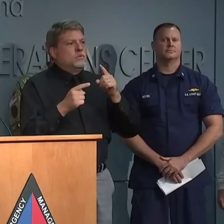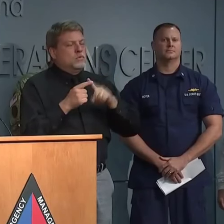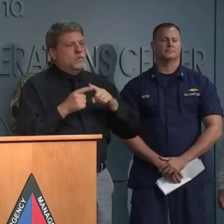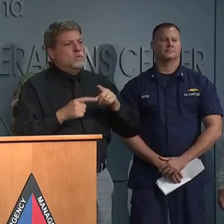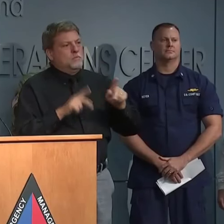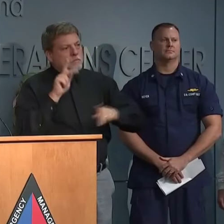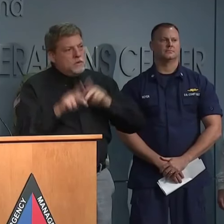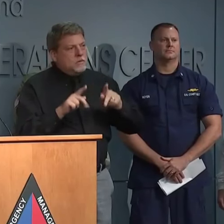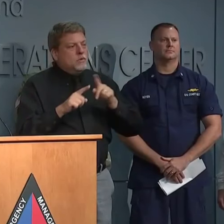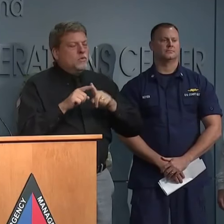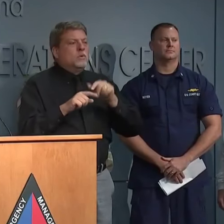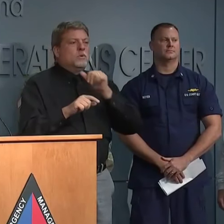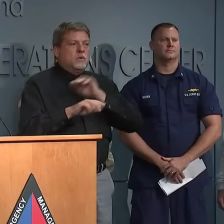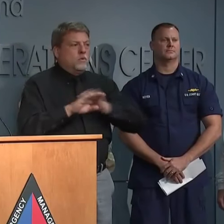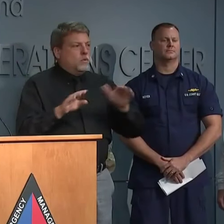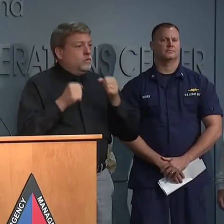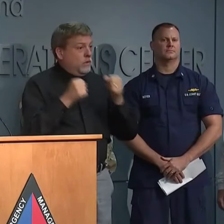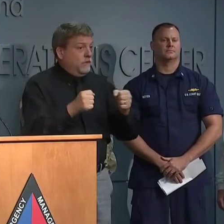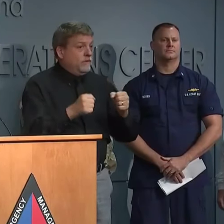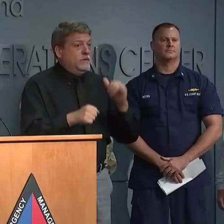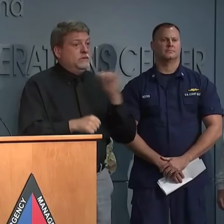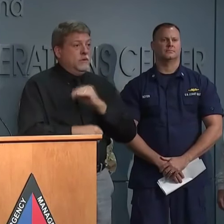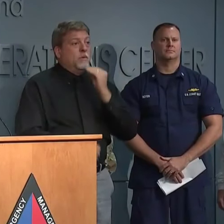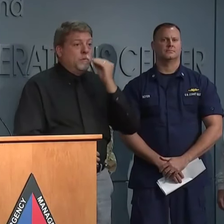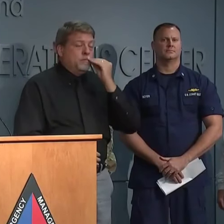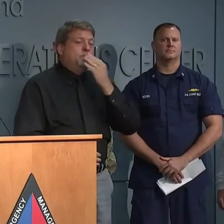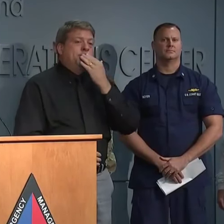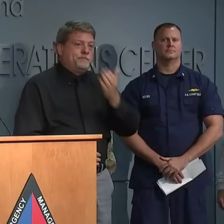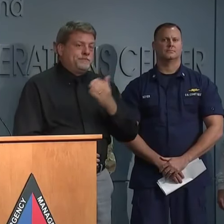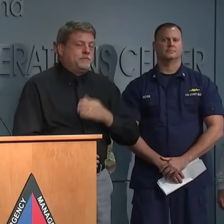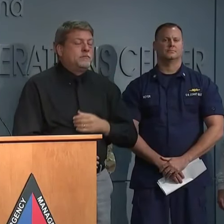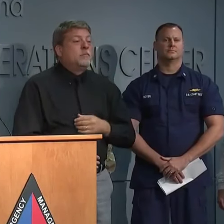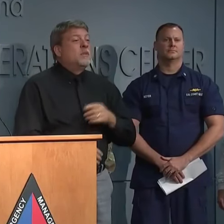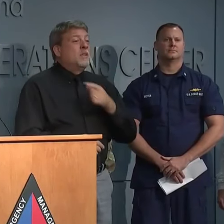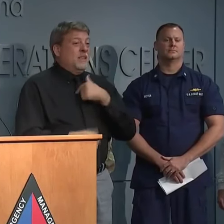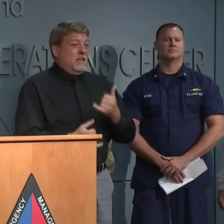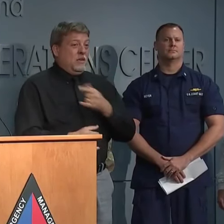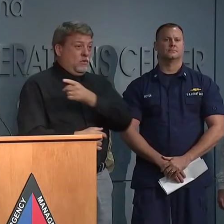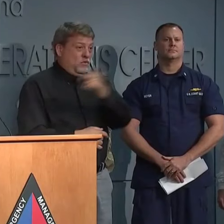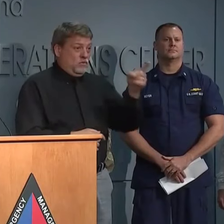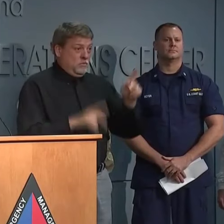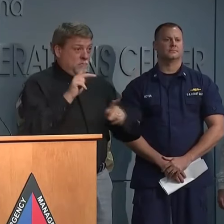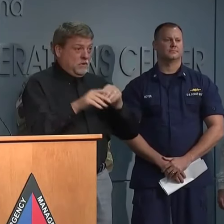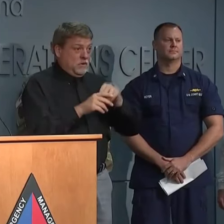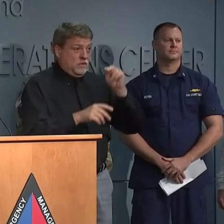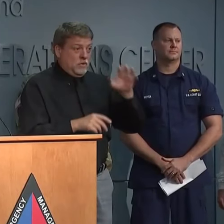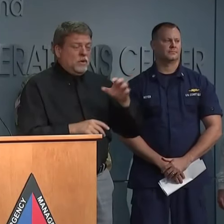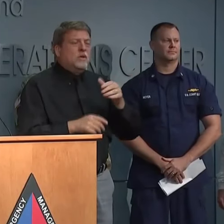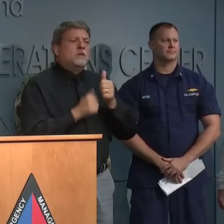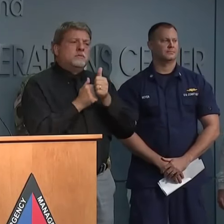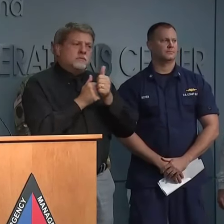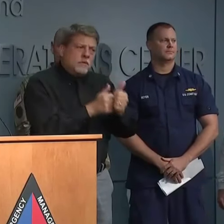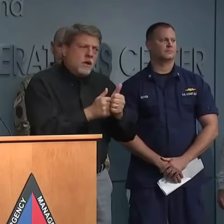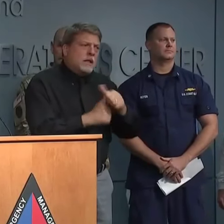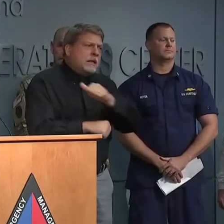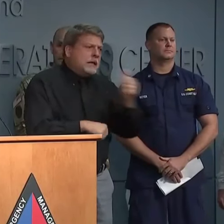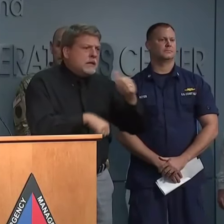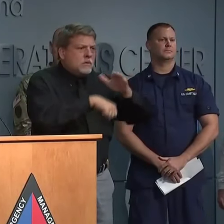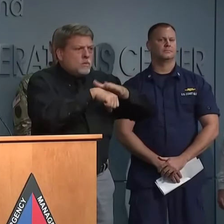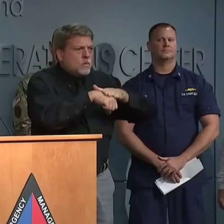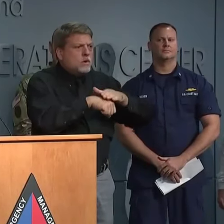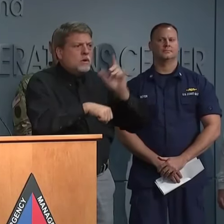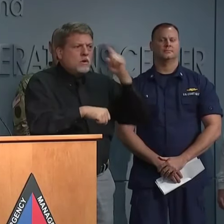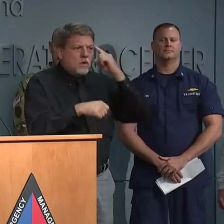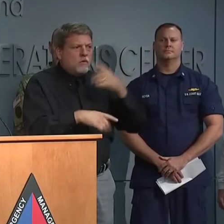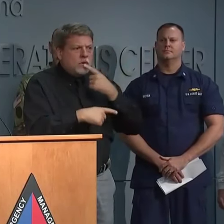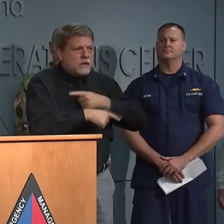they also are staying off our roadways. We also ask the public to please heed the safety warnings that the governor and Director Sprayberry